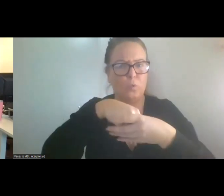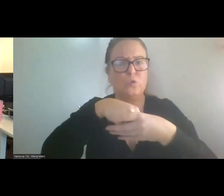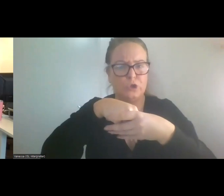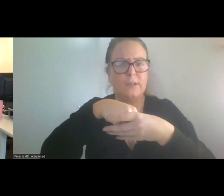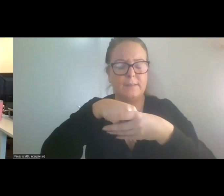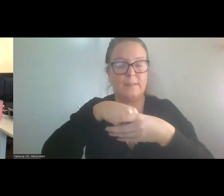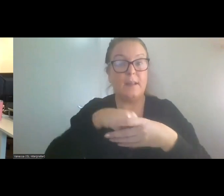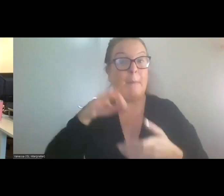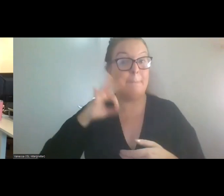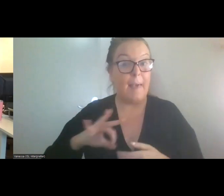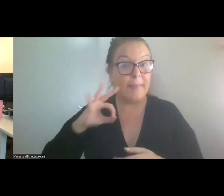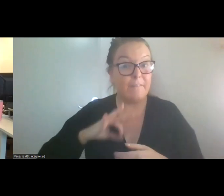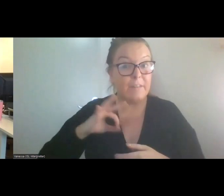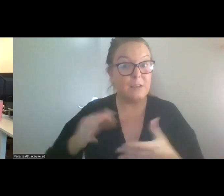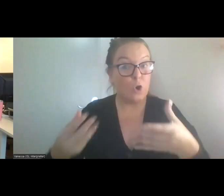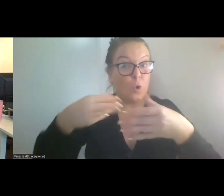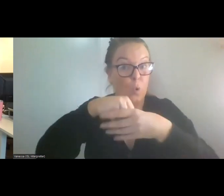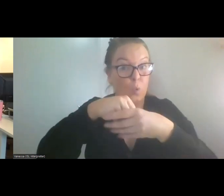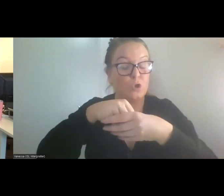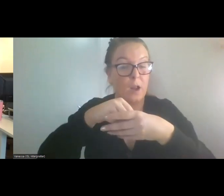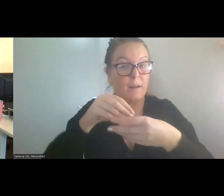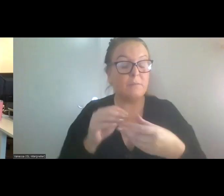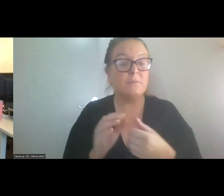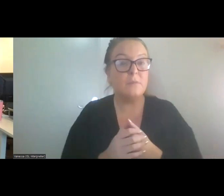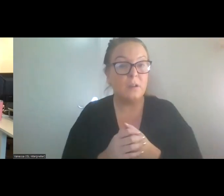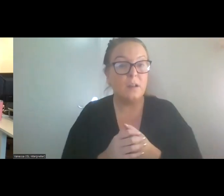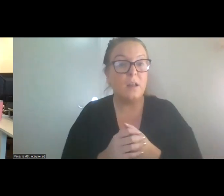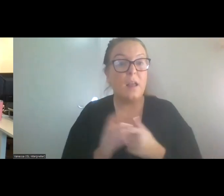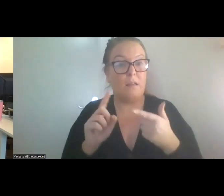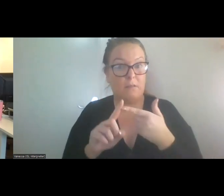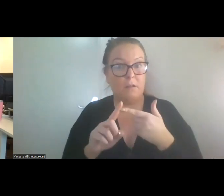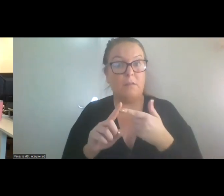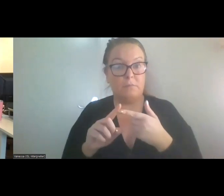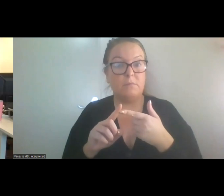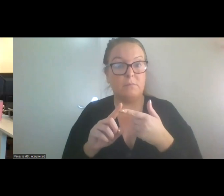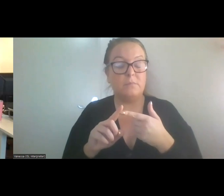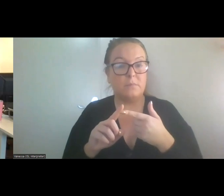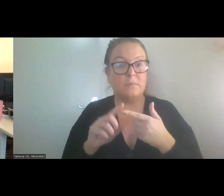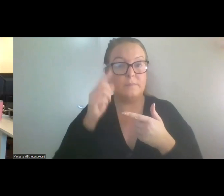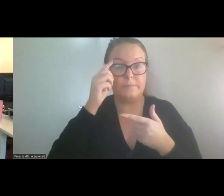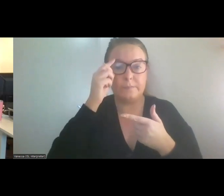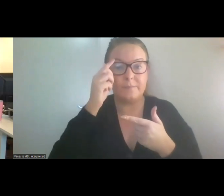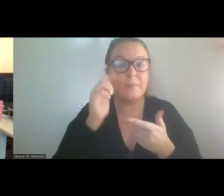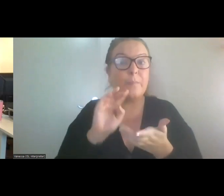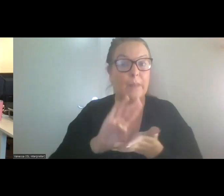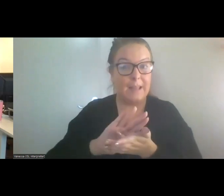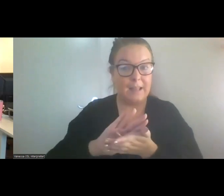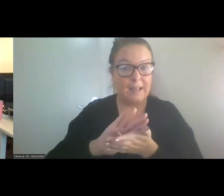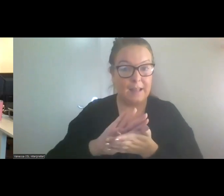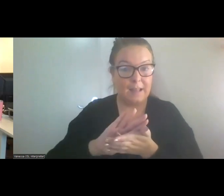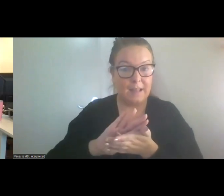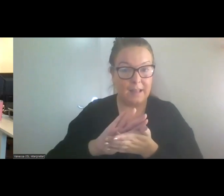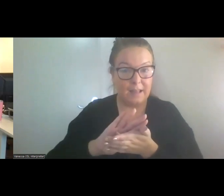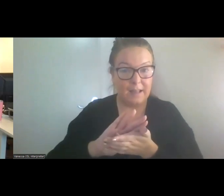the potentially excluded as well as